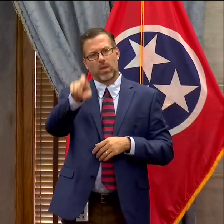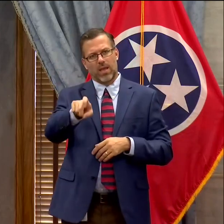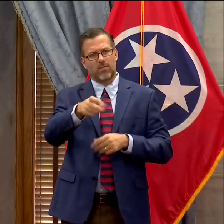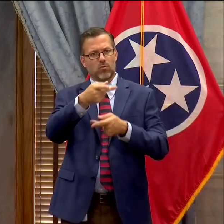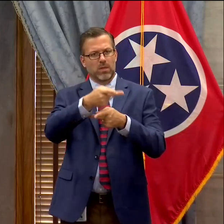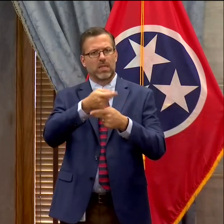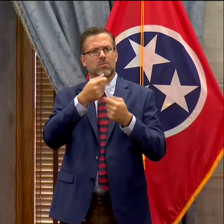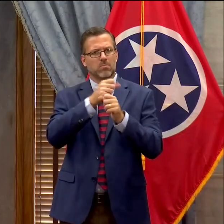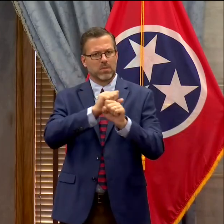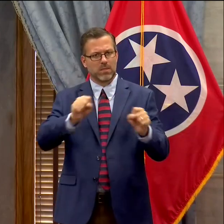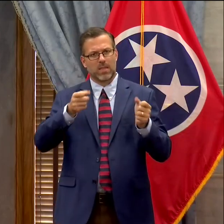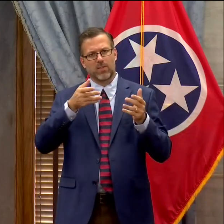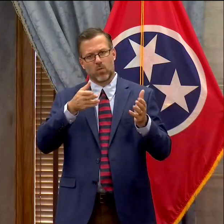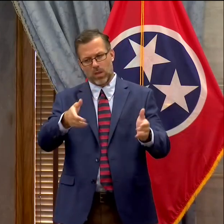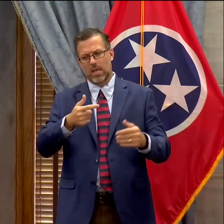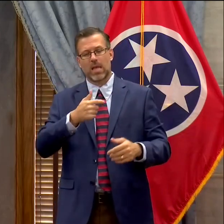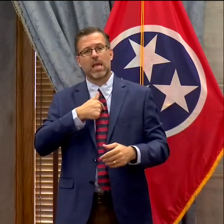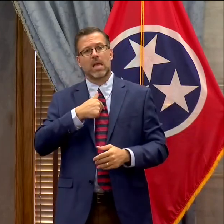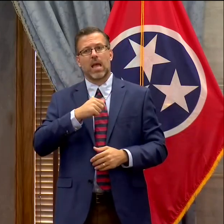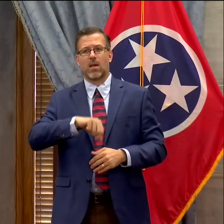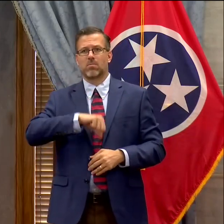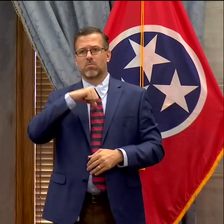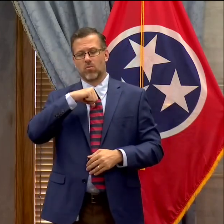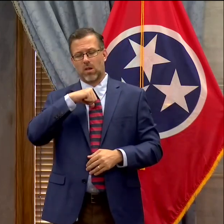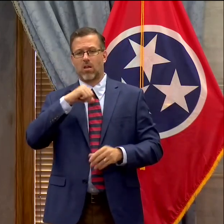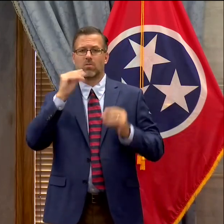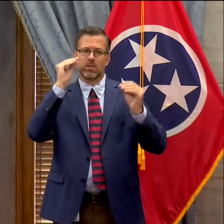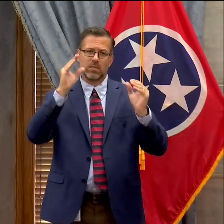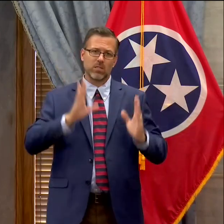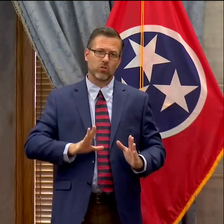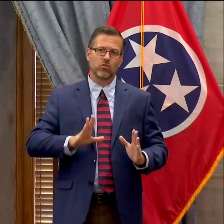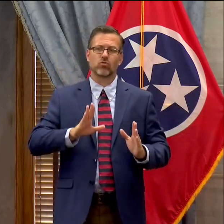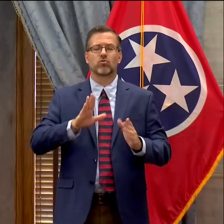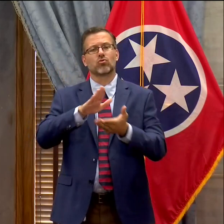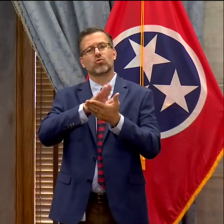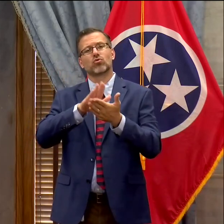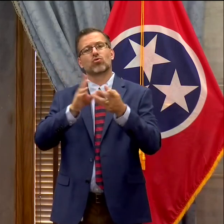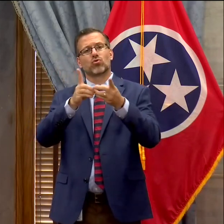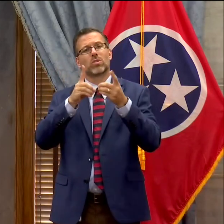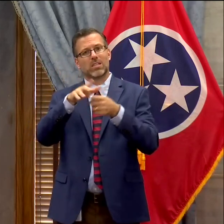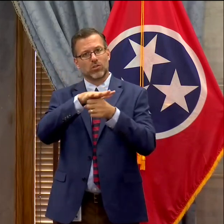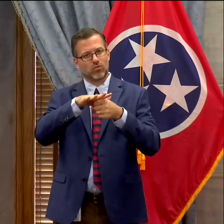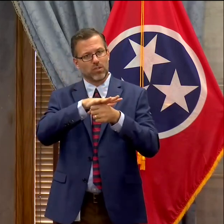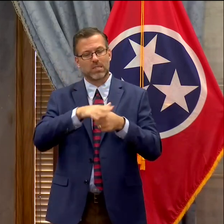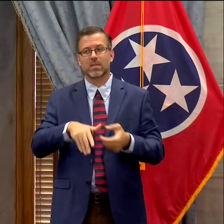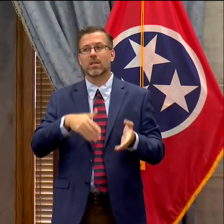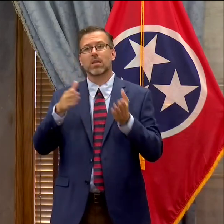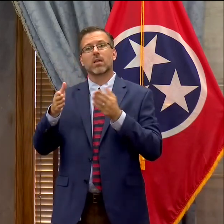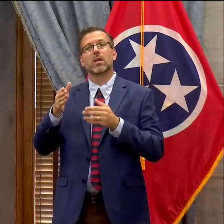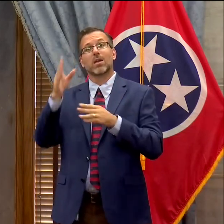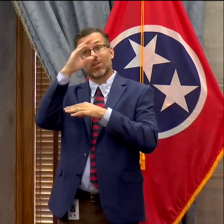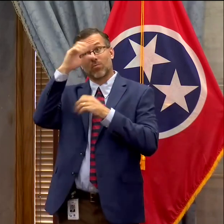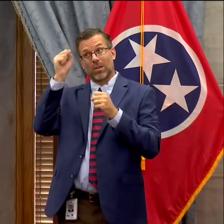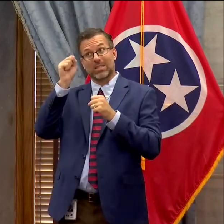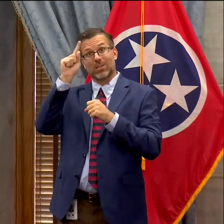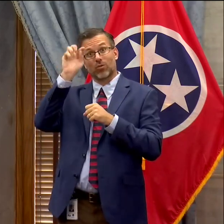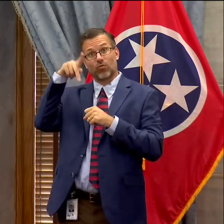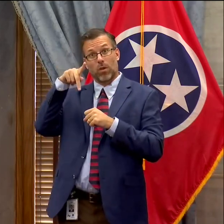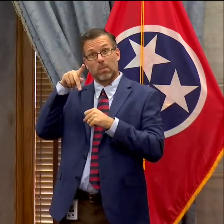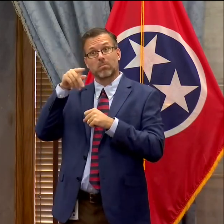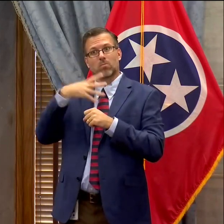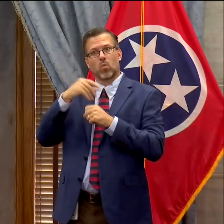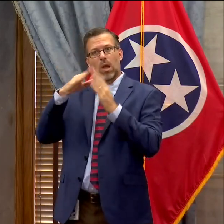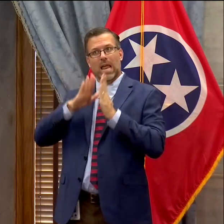efforts that districts have made, that teachers have made. The White House Task Force has commended our efforts in